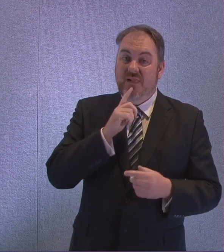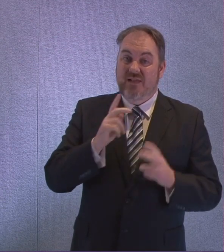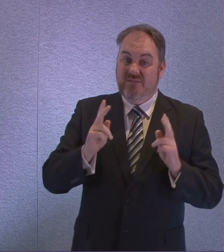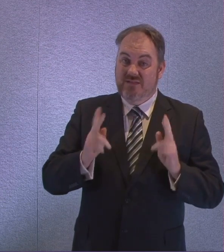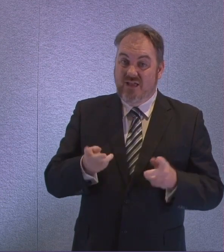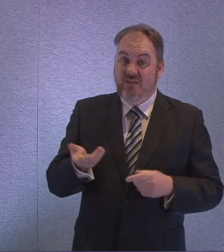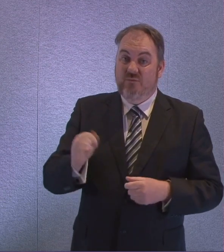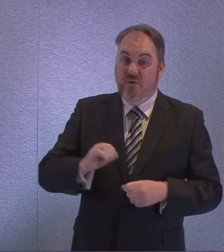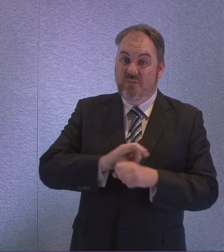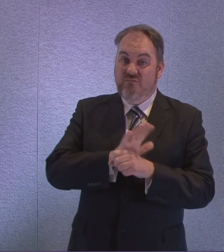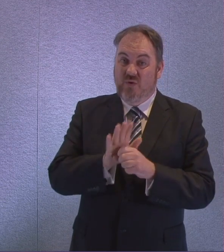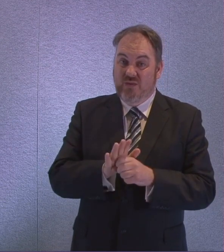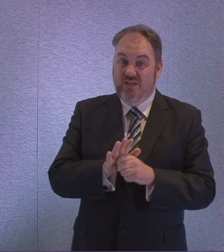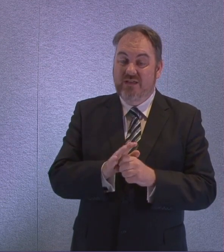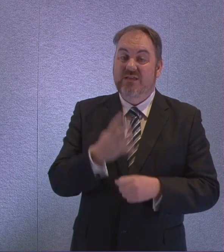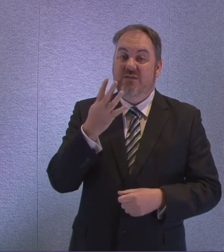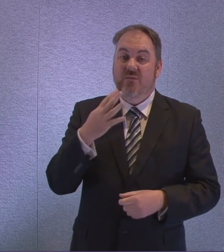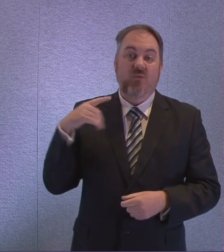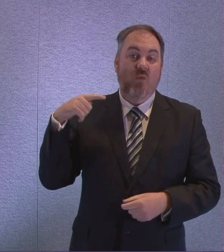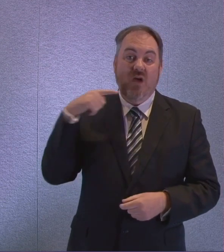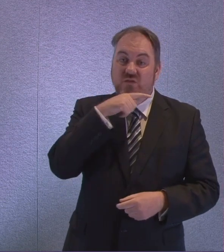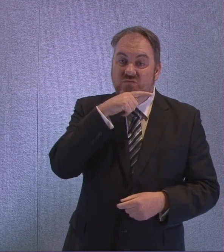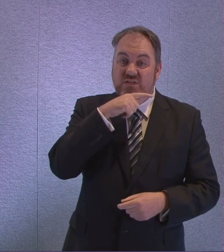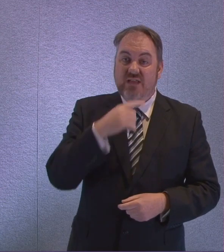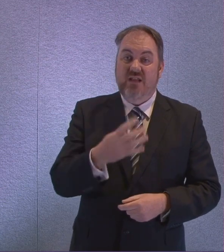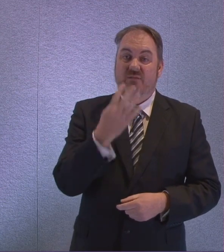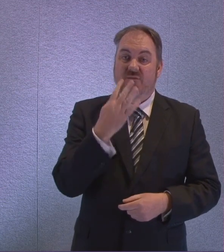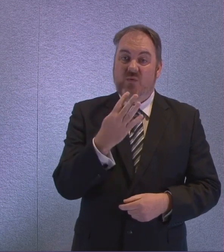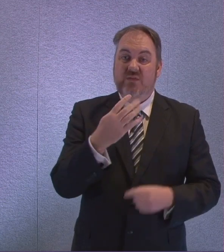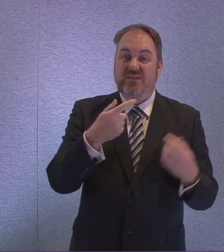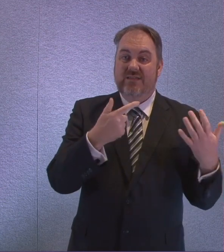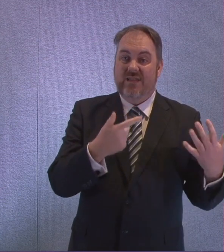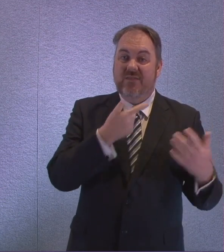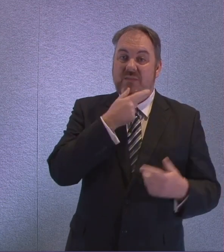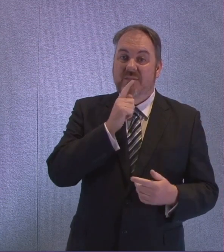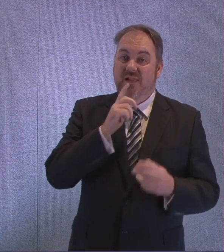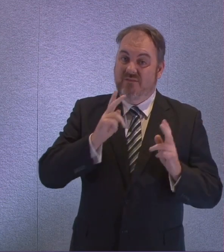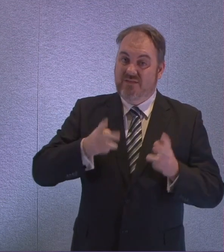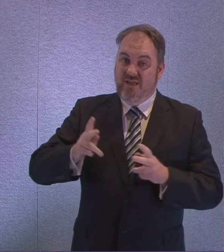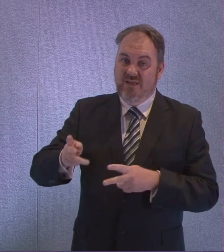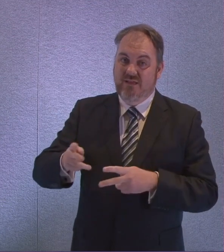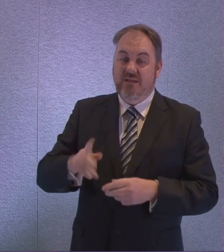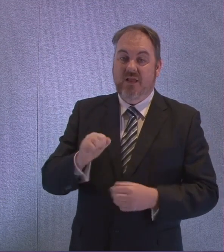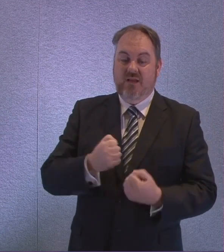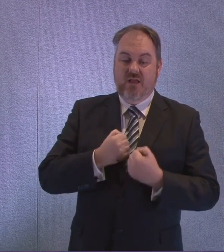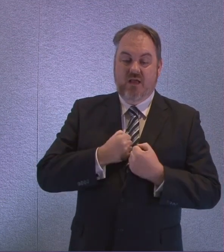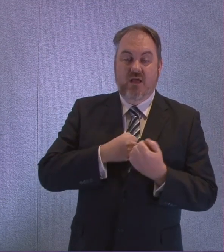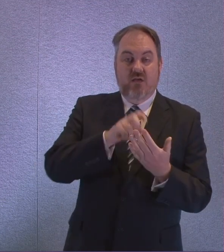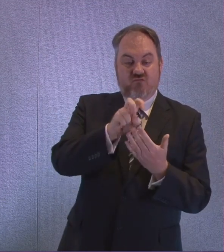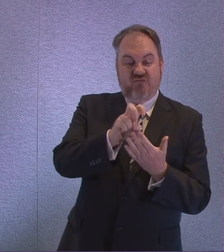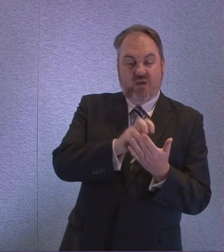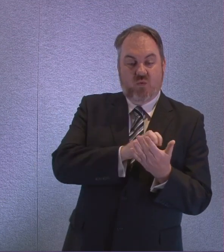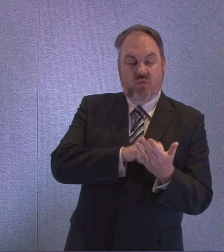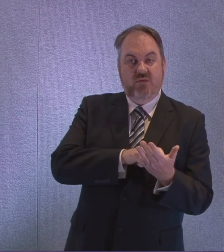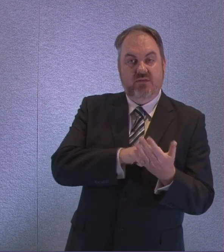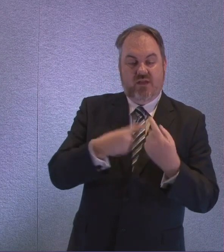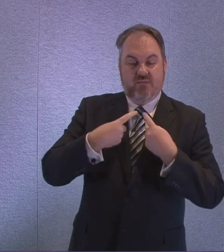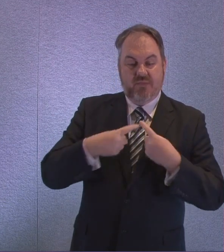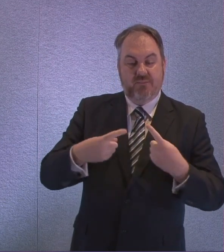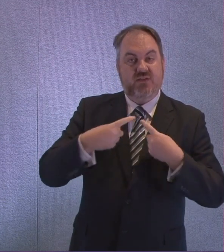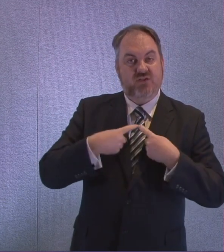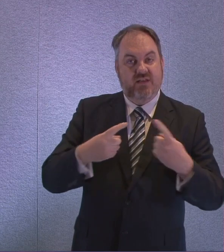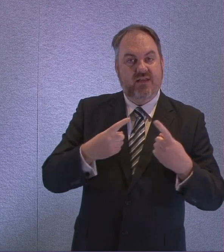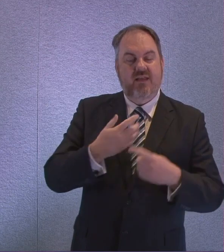positive to 447. However, you are aware, National Records of Scotland are now publishing weekly figures which will